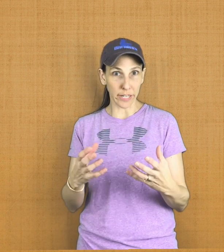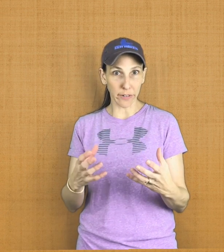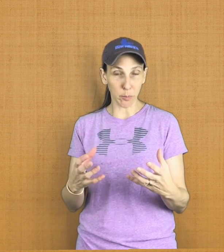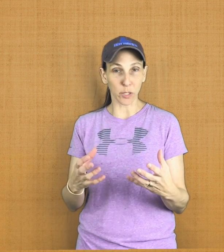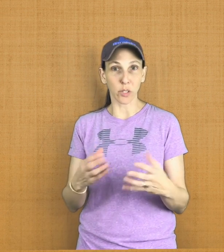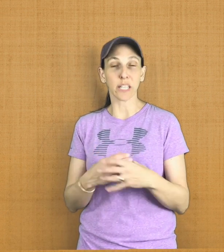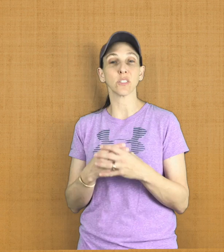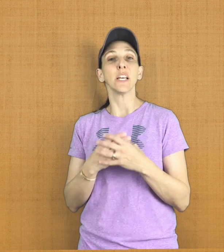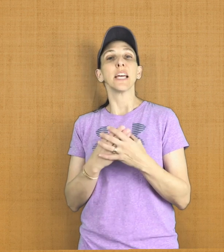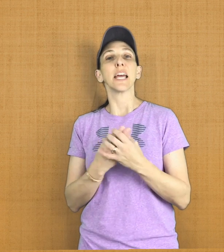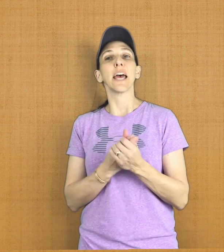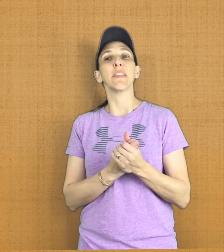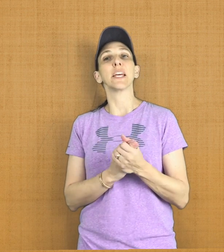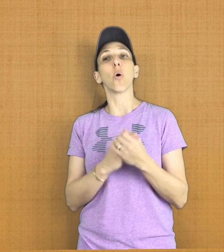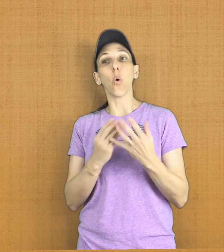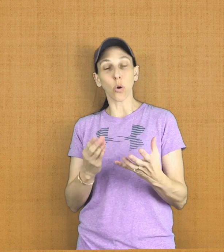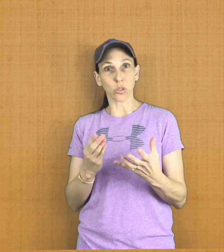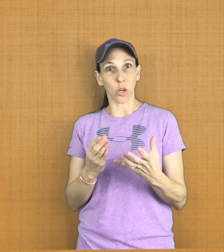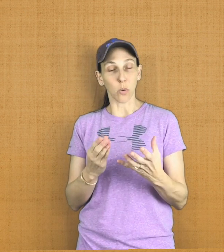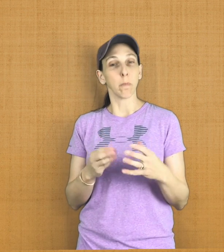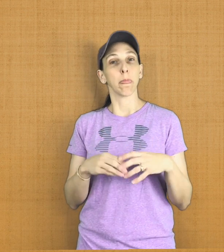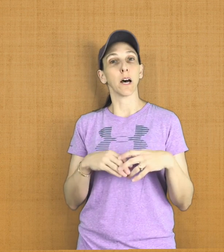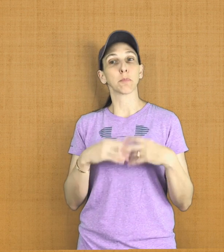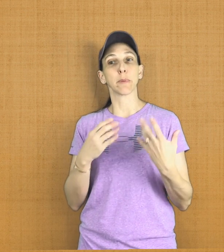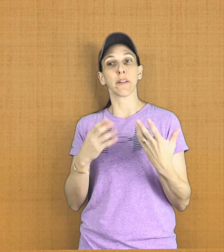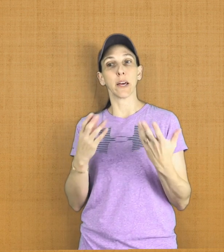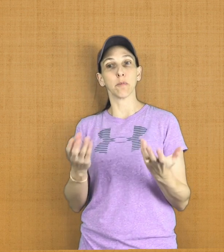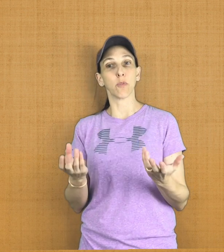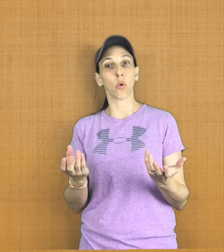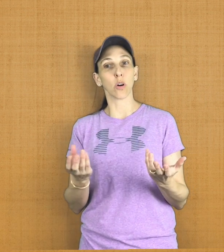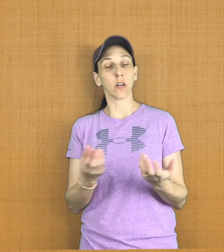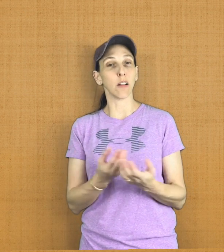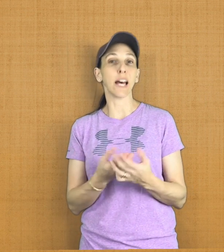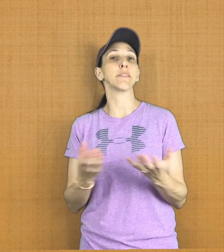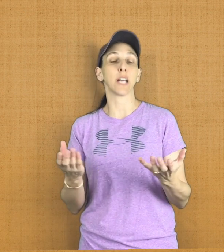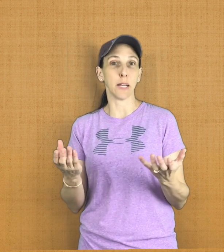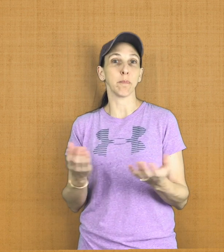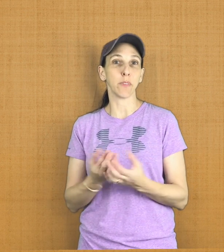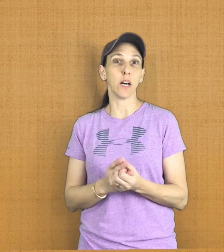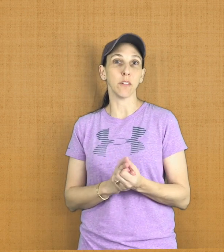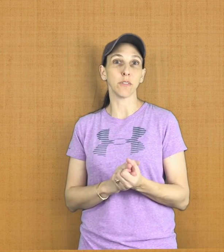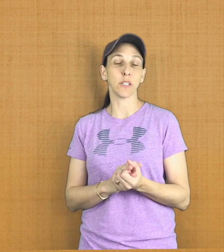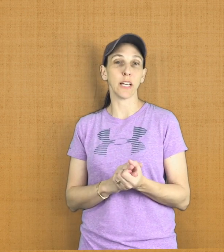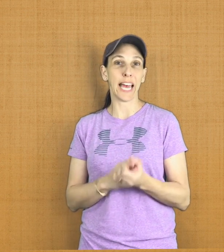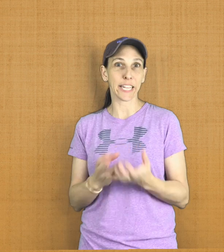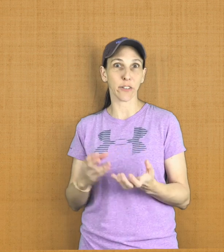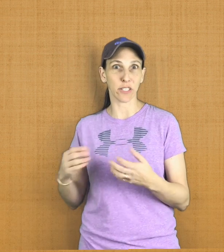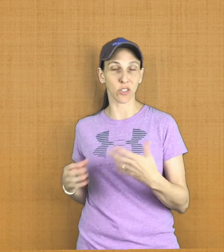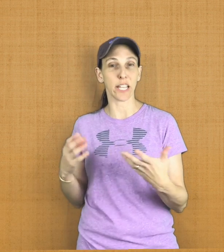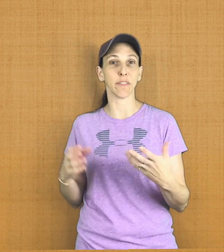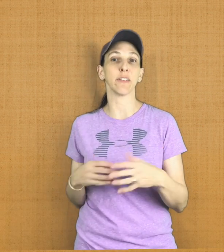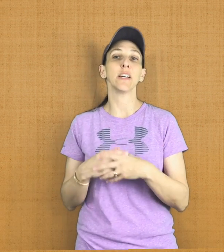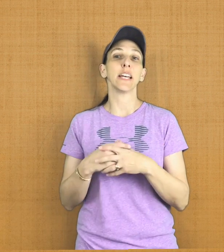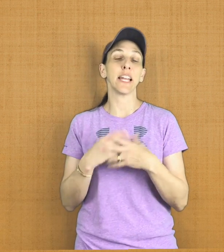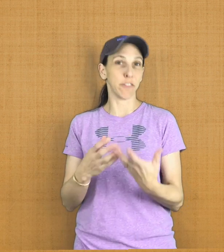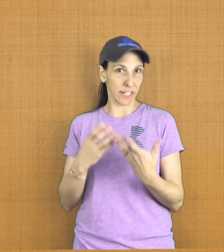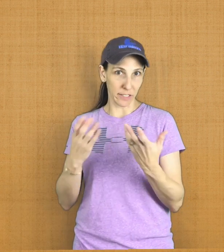carry opportunities, and then also prepare them for a lifetime of accurate, safe, and effective